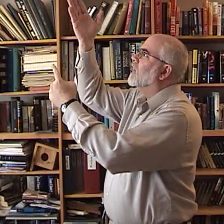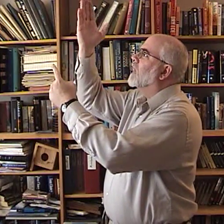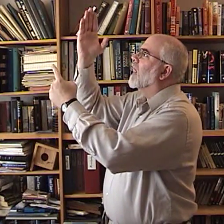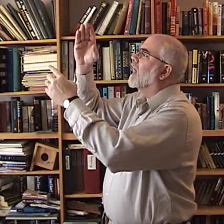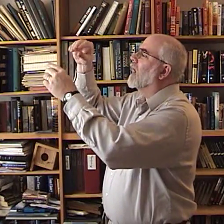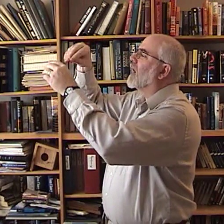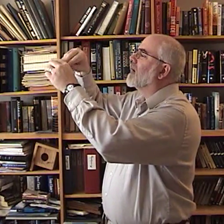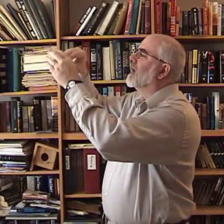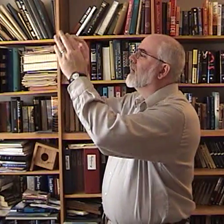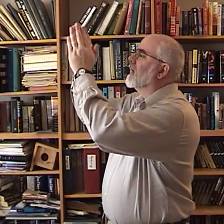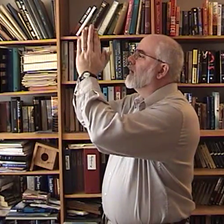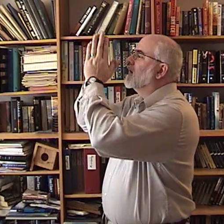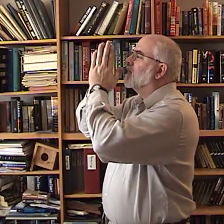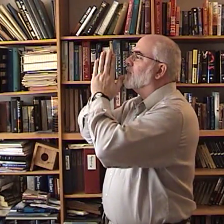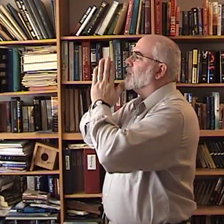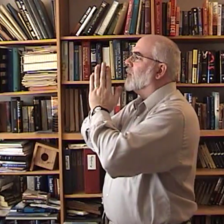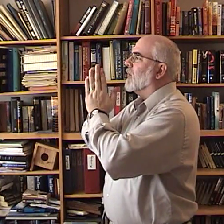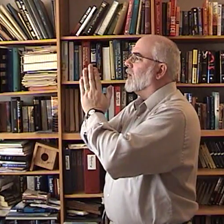God in prayer.